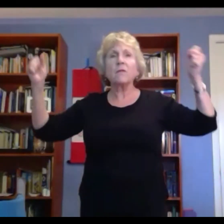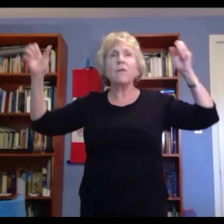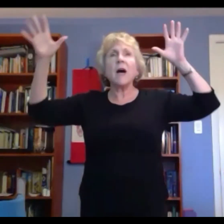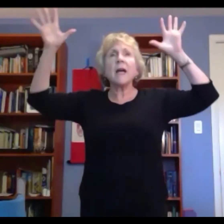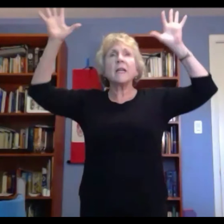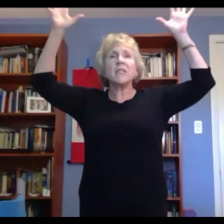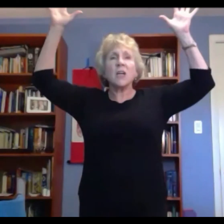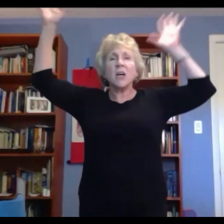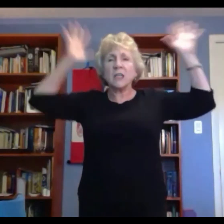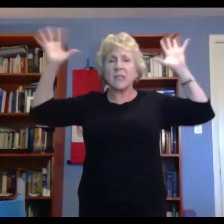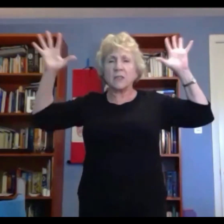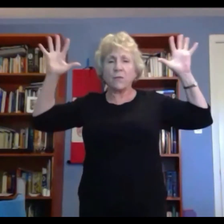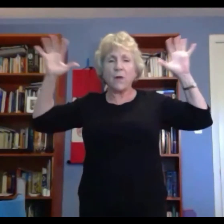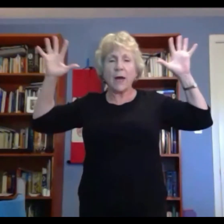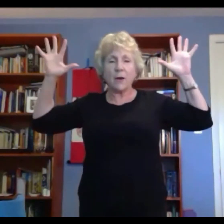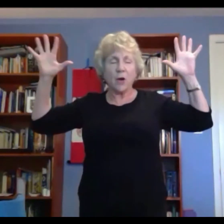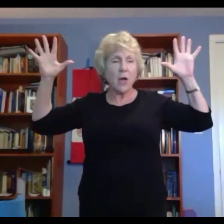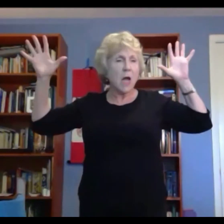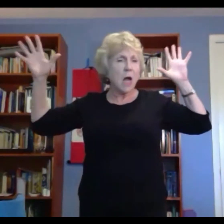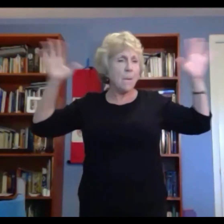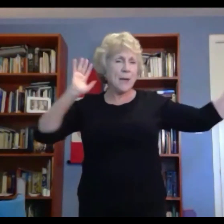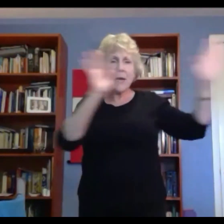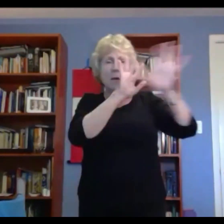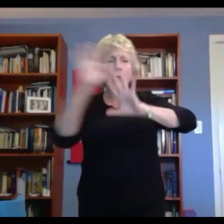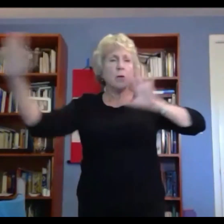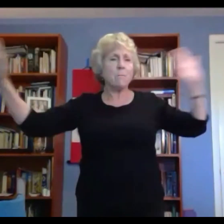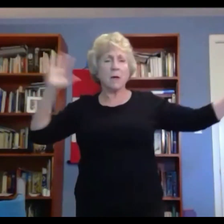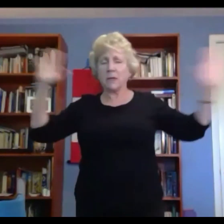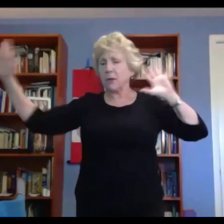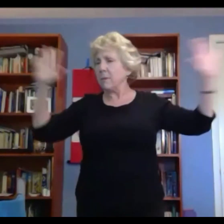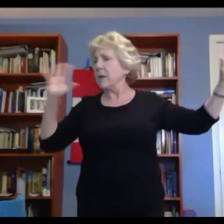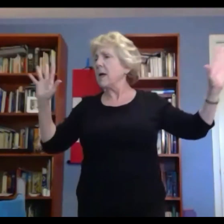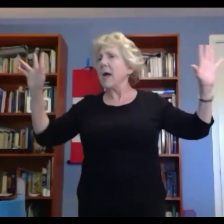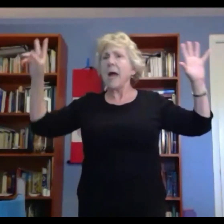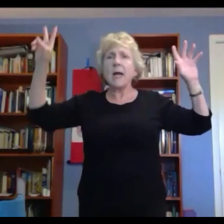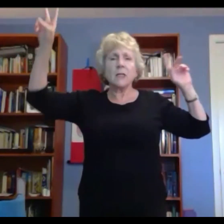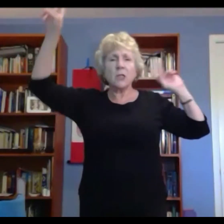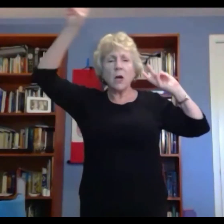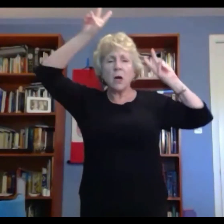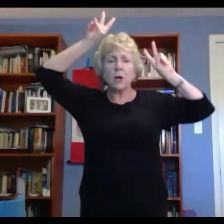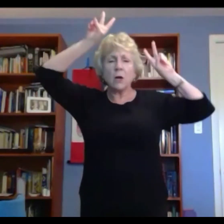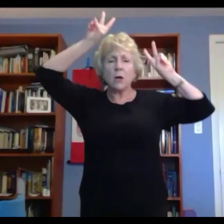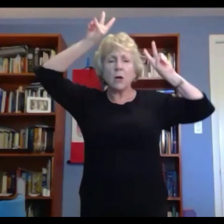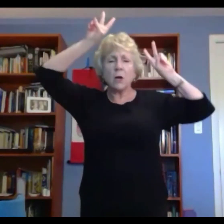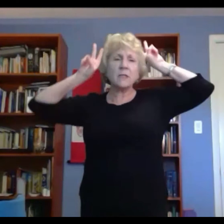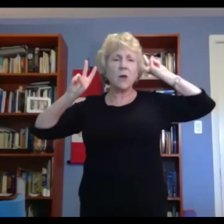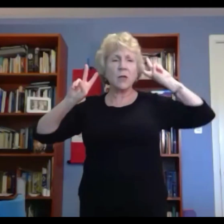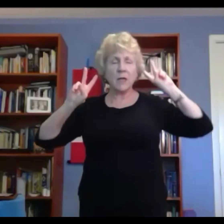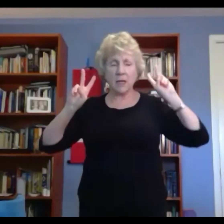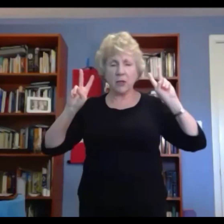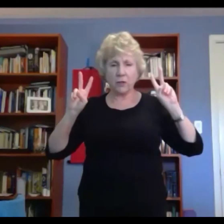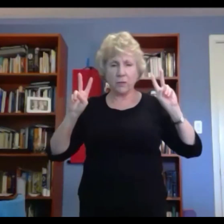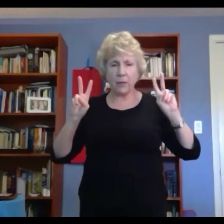Divided tongues as a fire appeared among them, and a tongue rested on each of them.